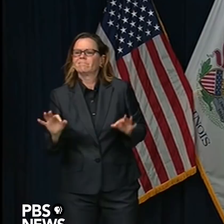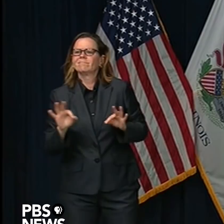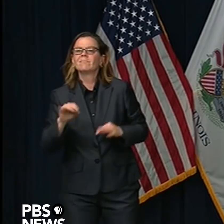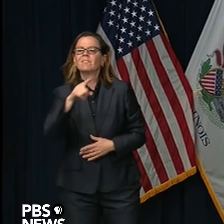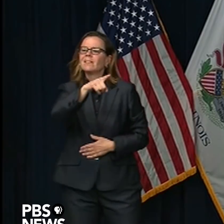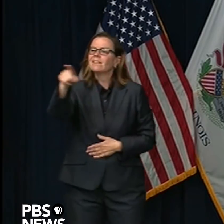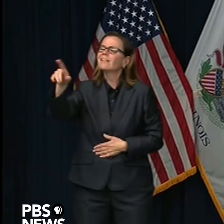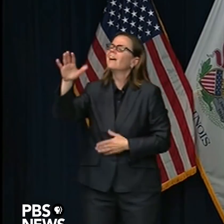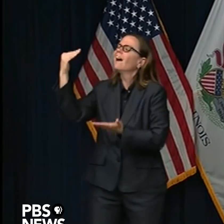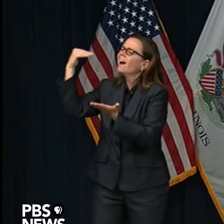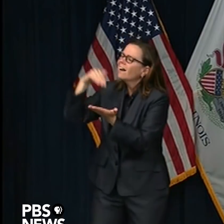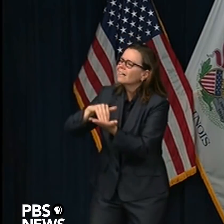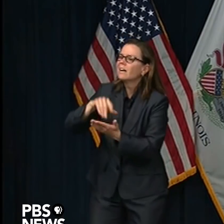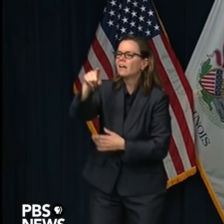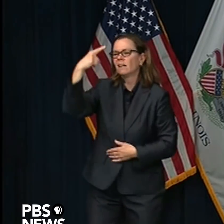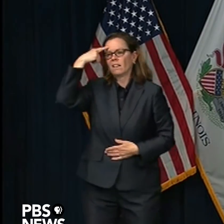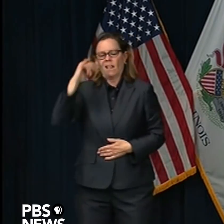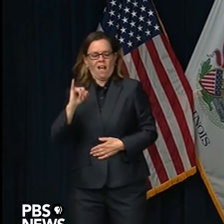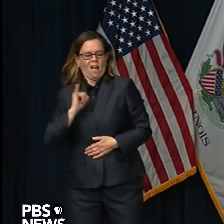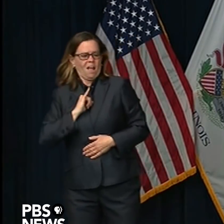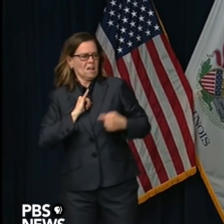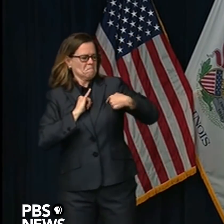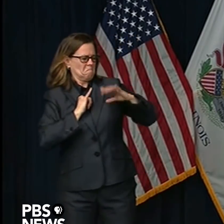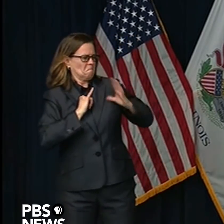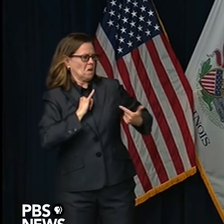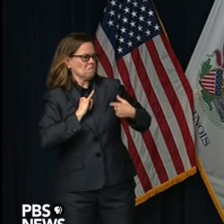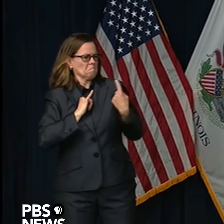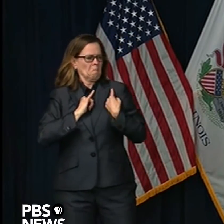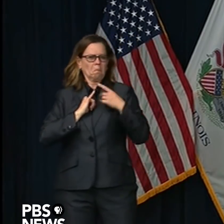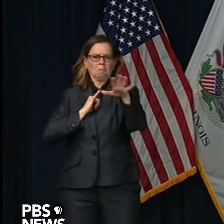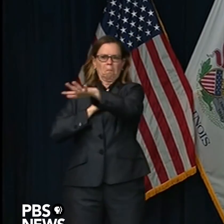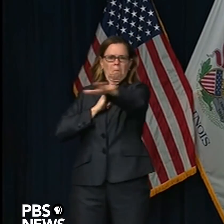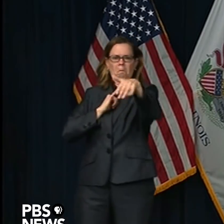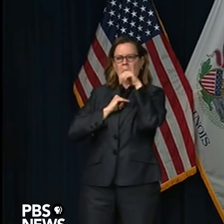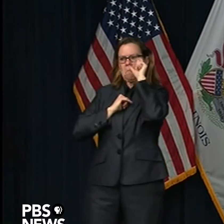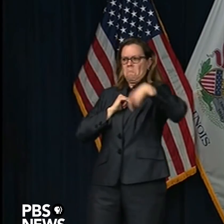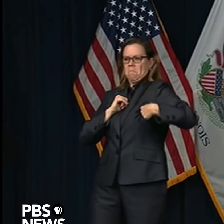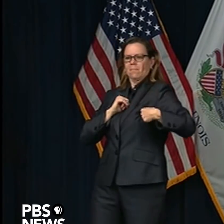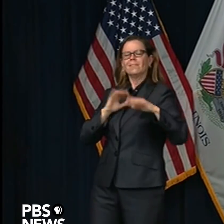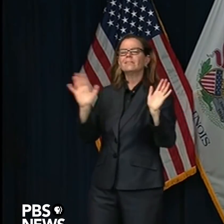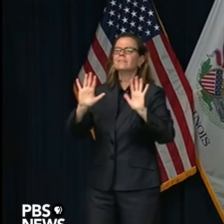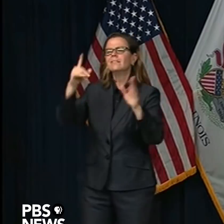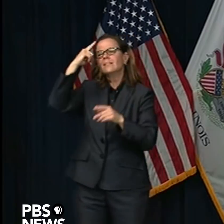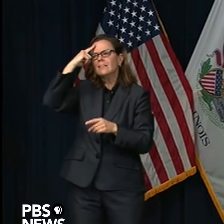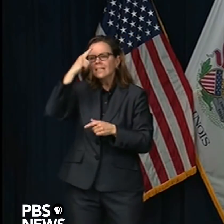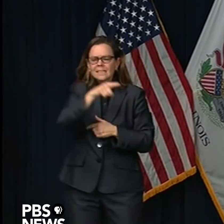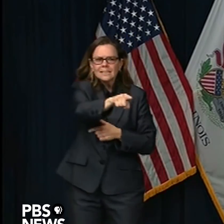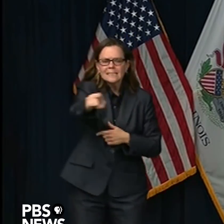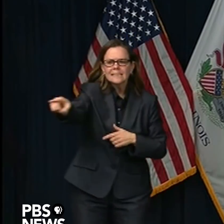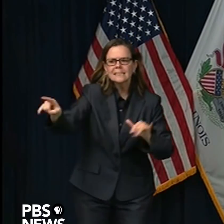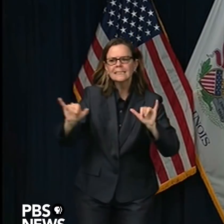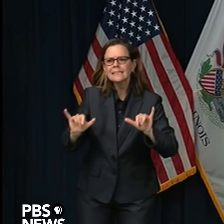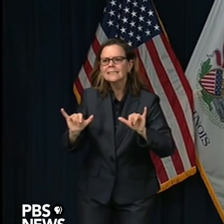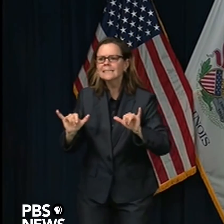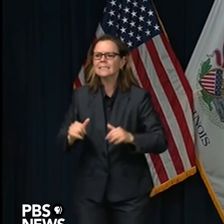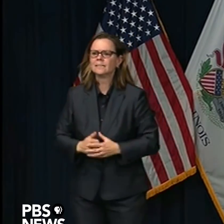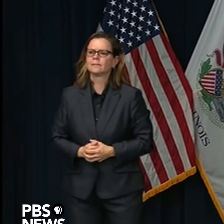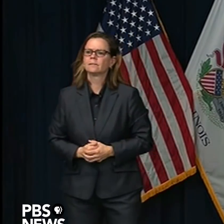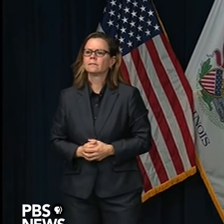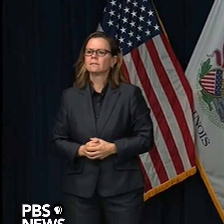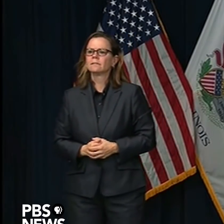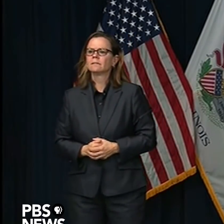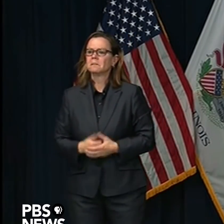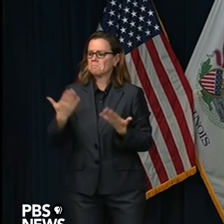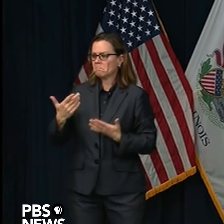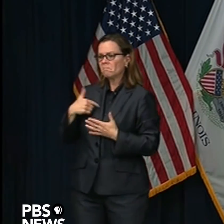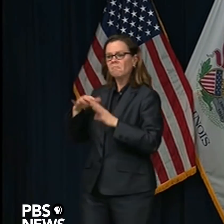yourself. Think beyond just your immediate family. If you think nobody is at high risk, just remember that there are those